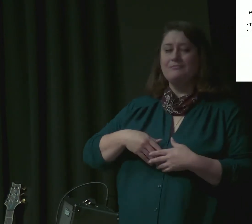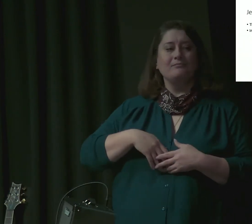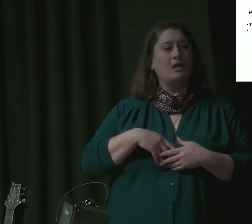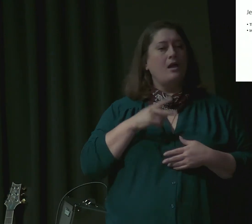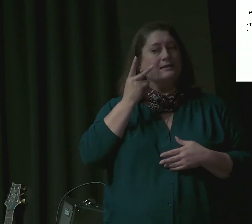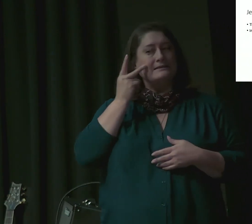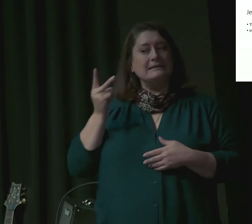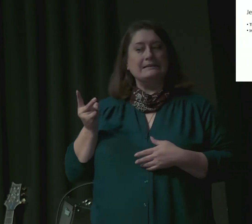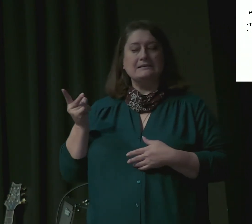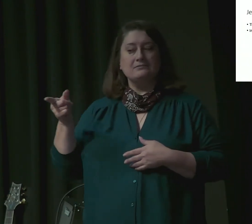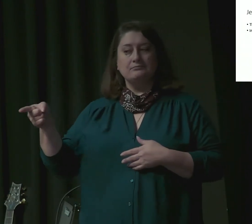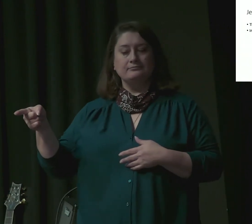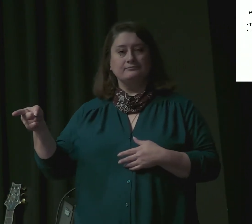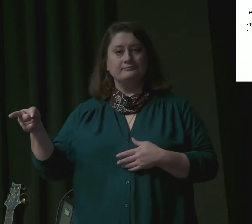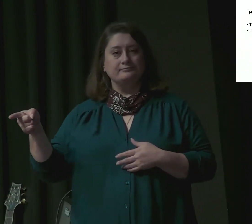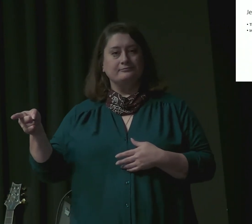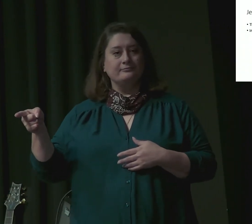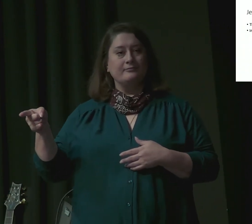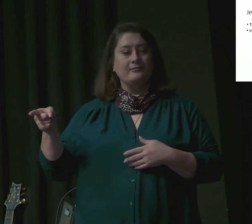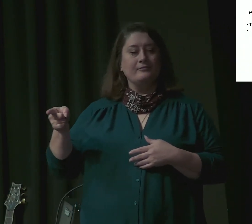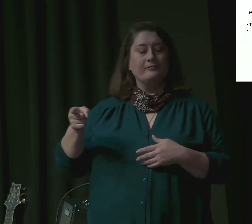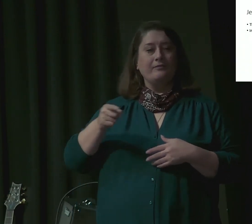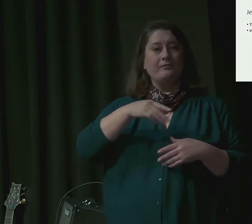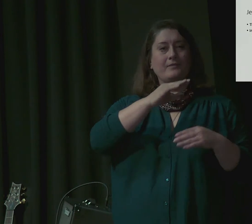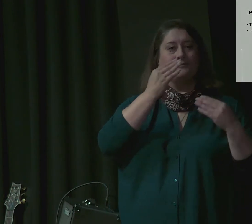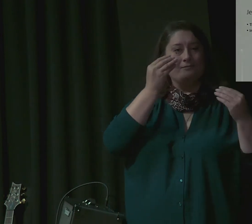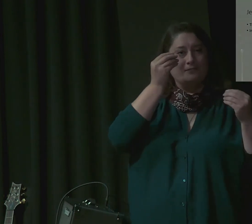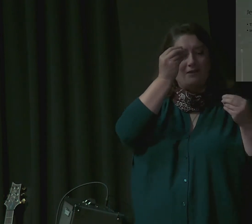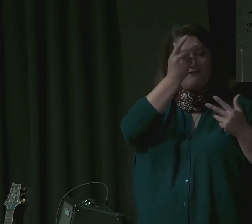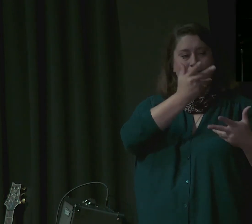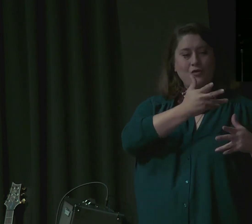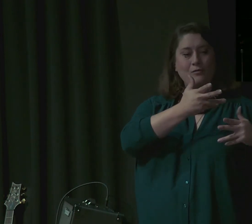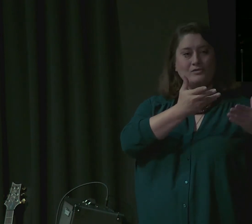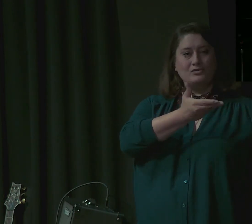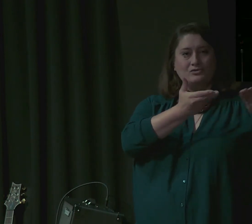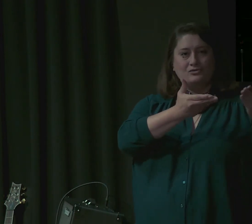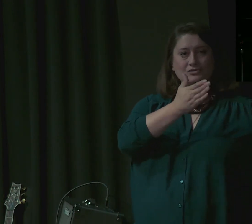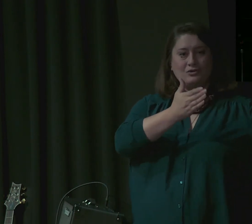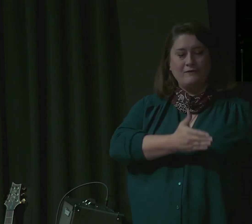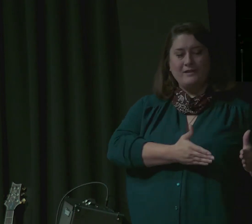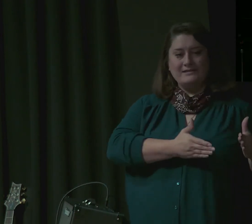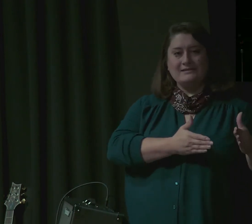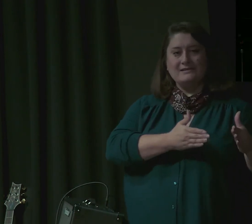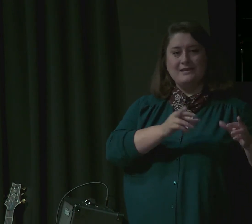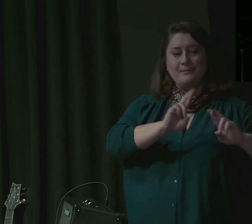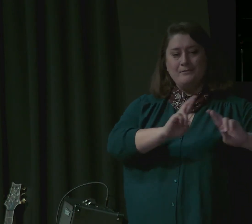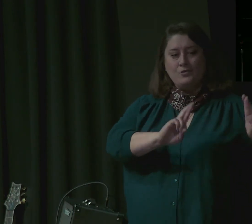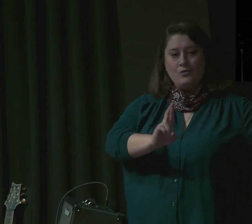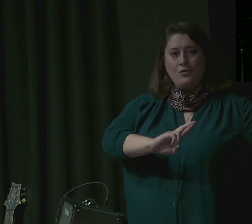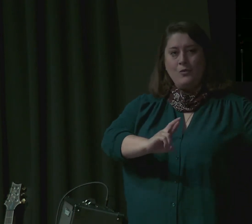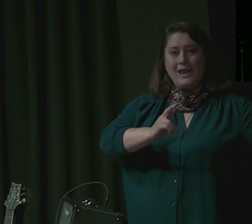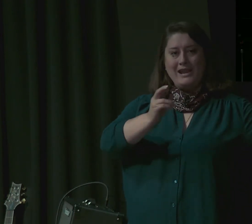and they took double the money with them and Benjamin and they arose and went down to Egypt and they stood